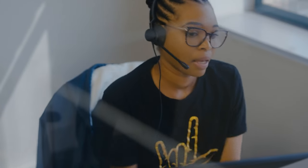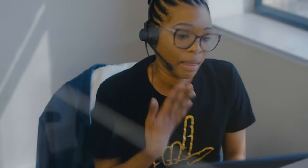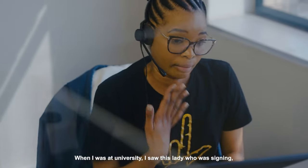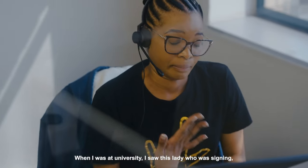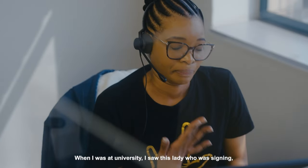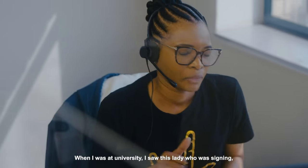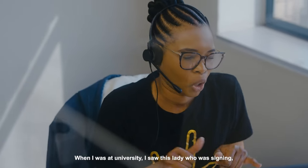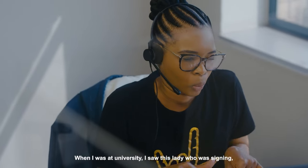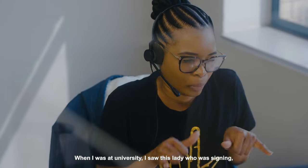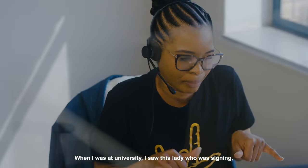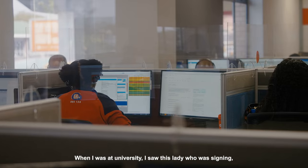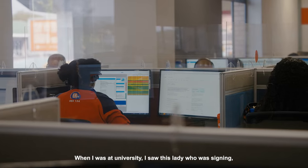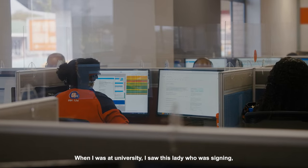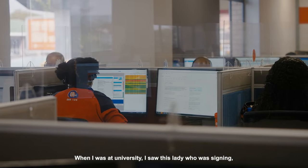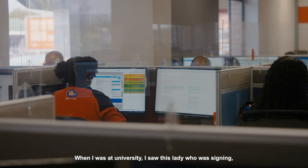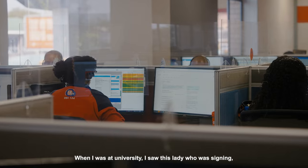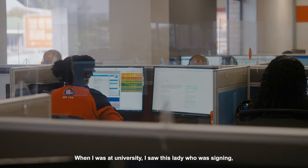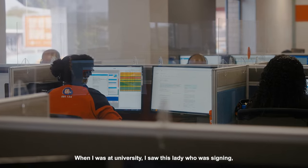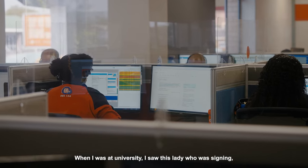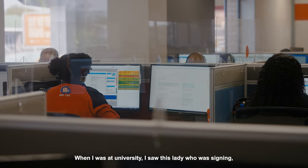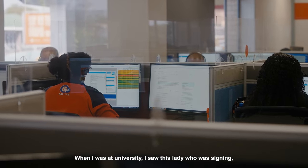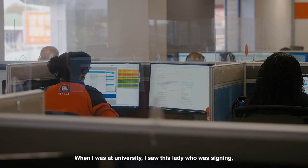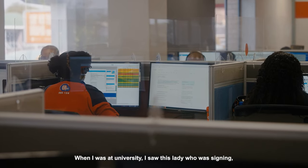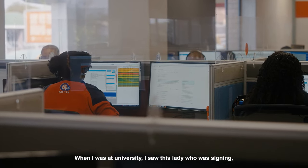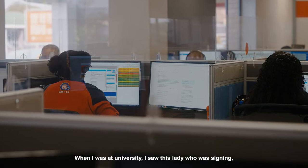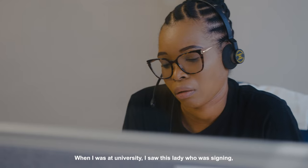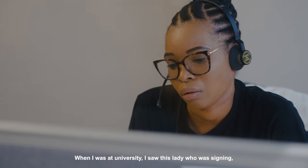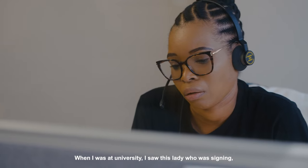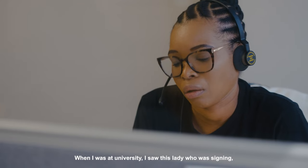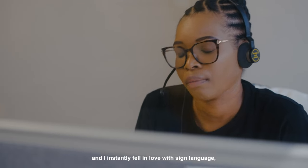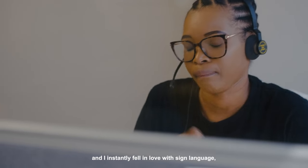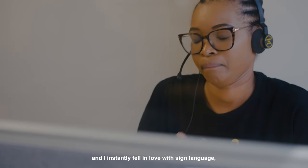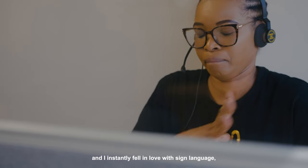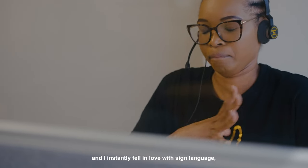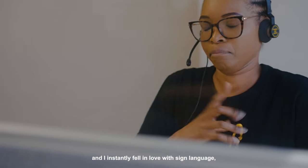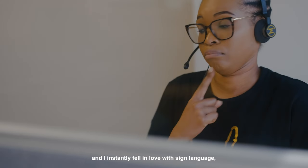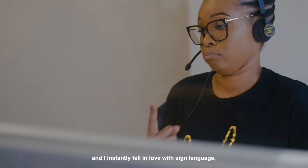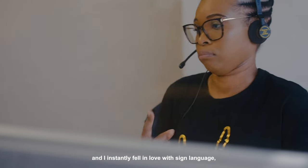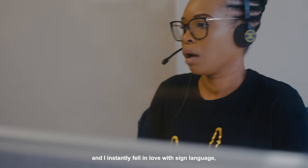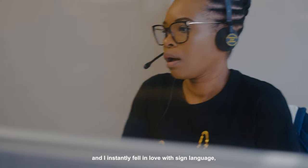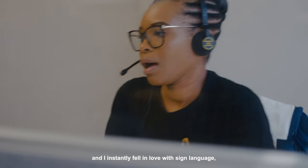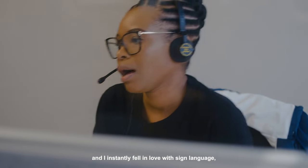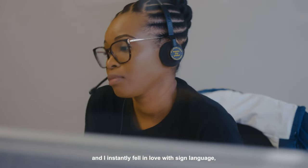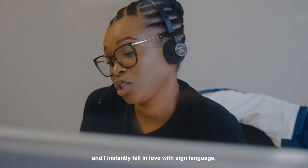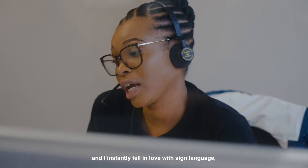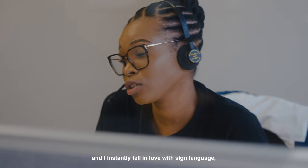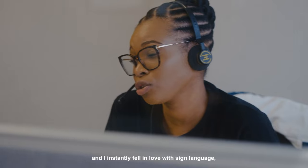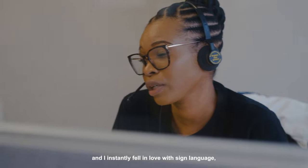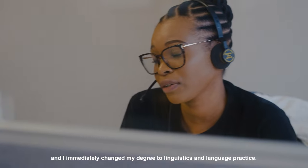When I was at university I saw this lady who was signing and I instantly fell in love with sign language and